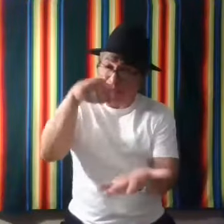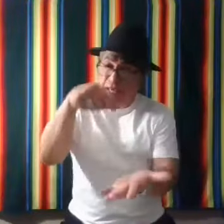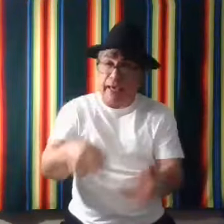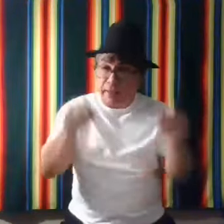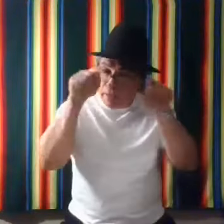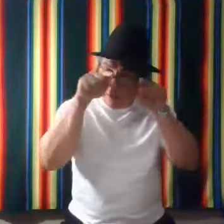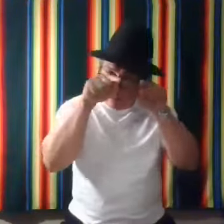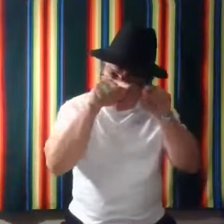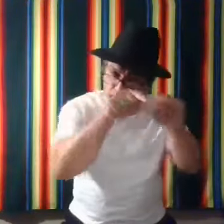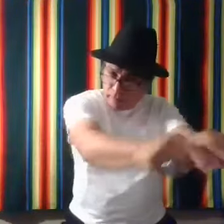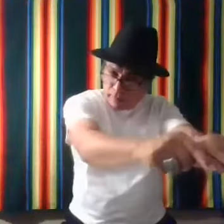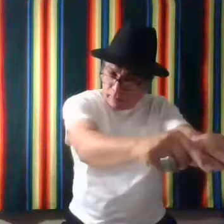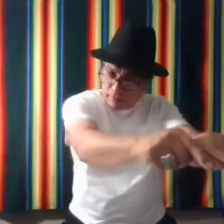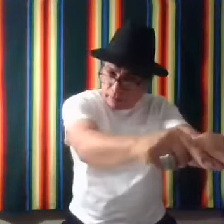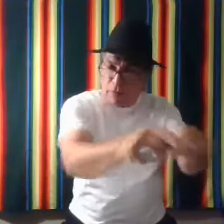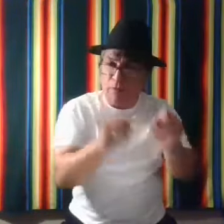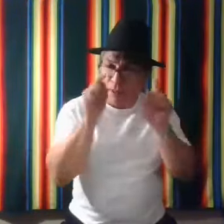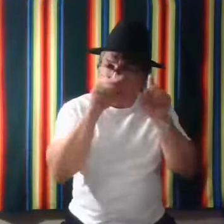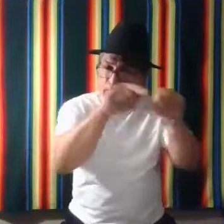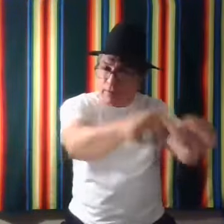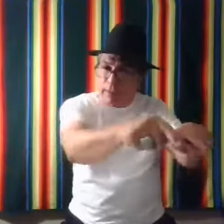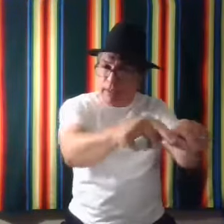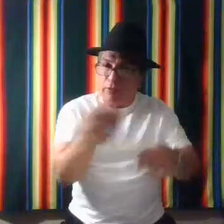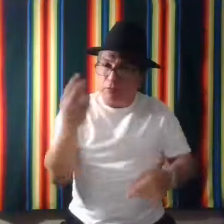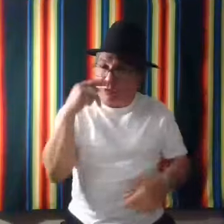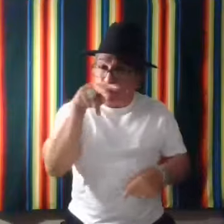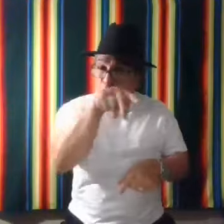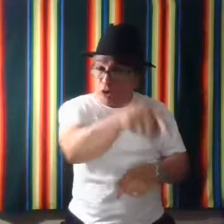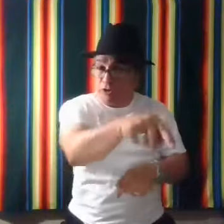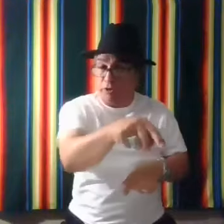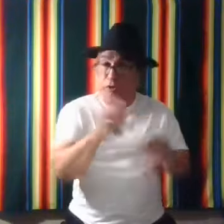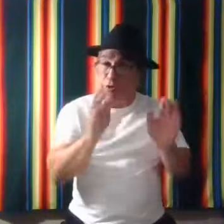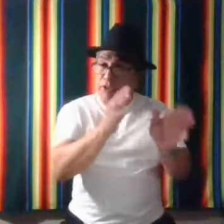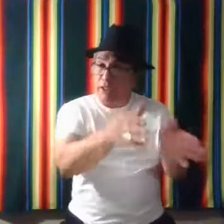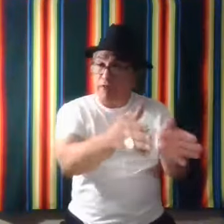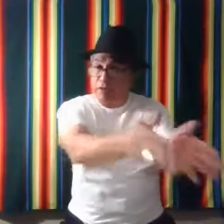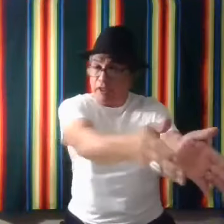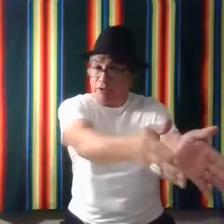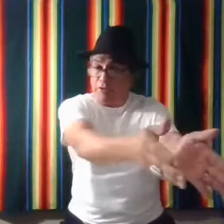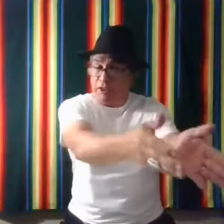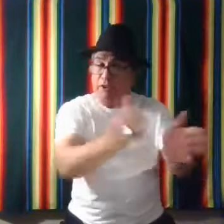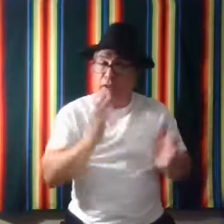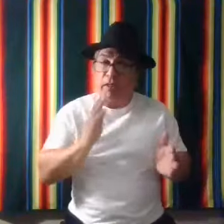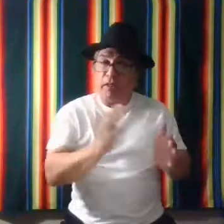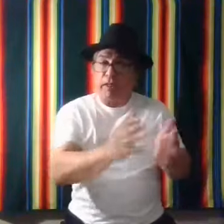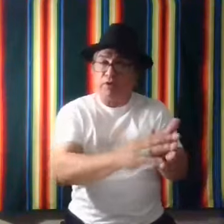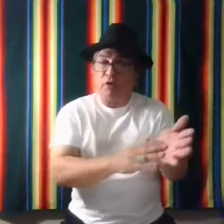that. You're going like that. You was, you was watching. You're attentive. It's got your attention. And so,